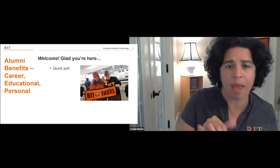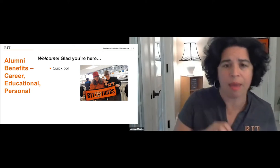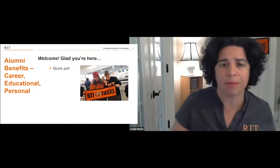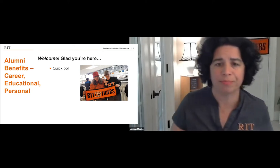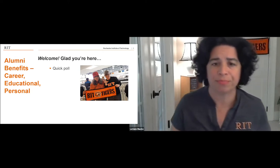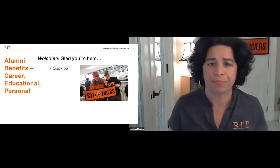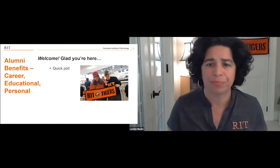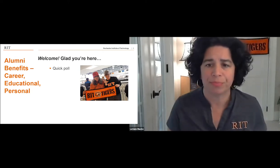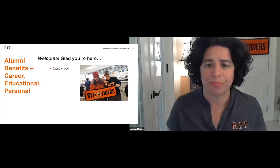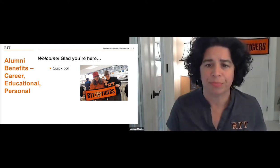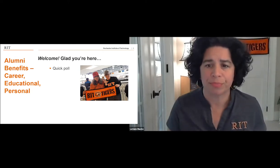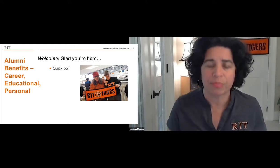Let us know. Yes or no?